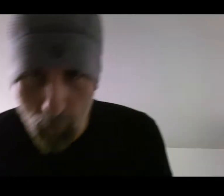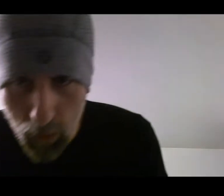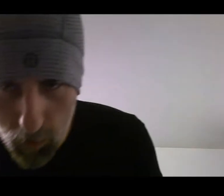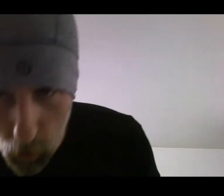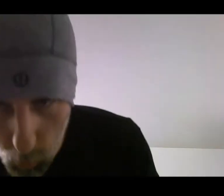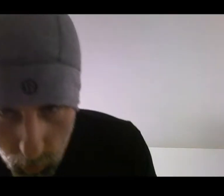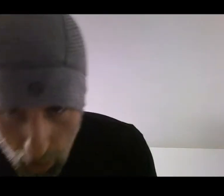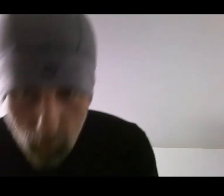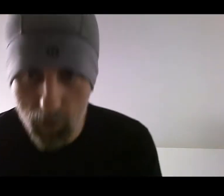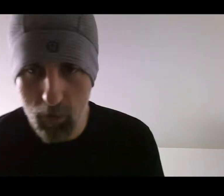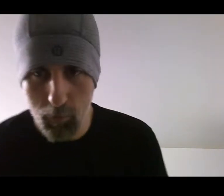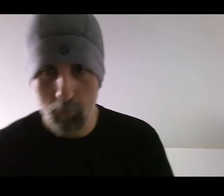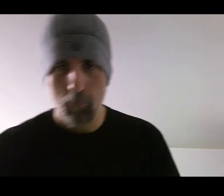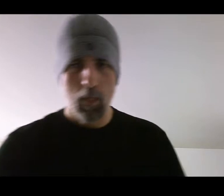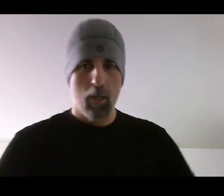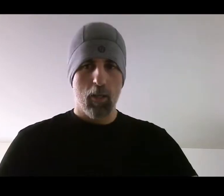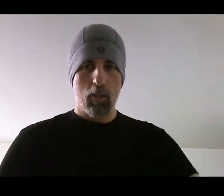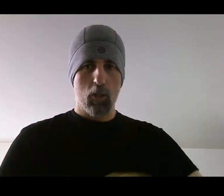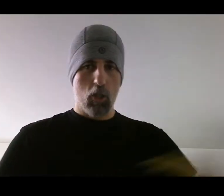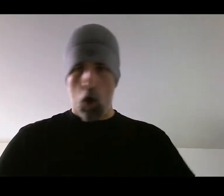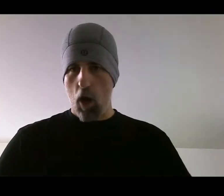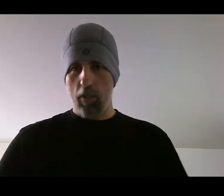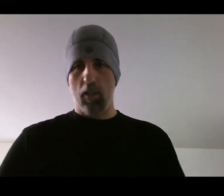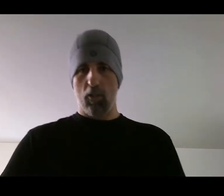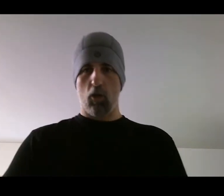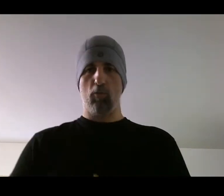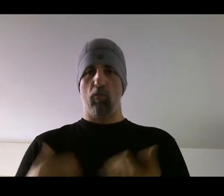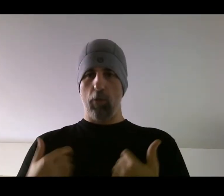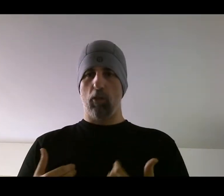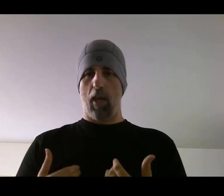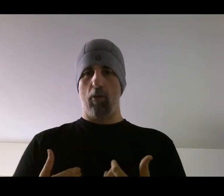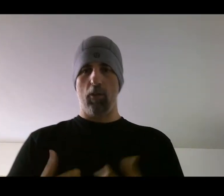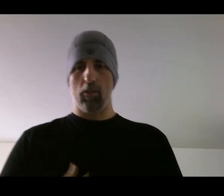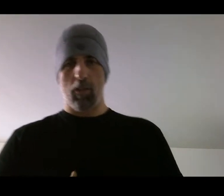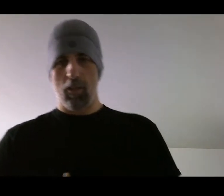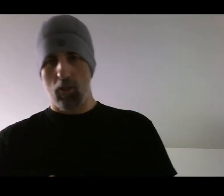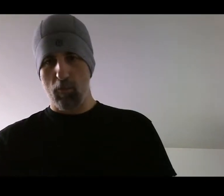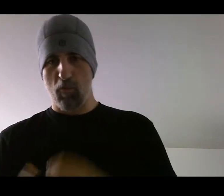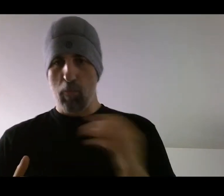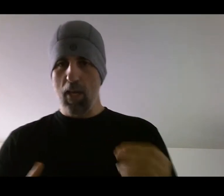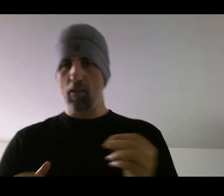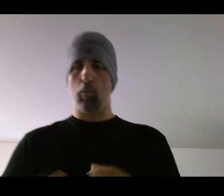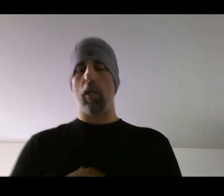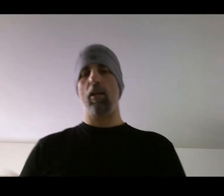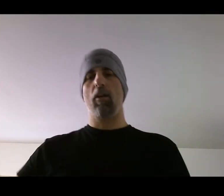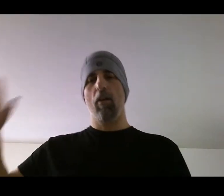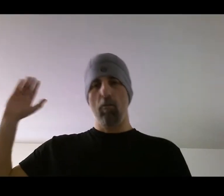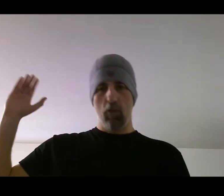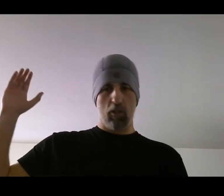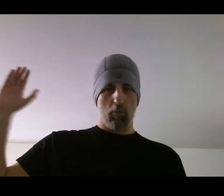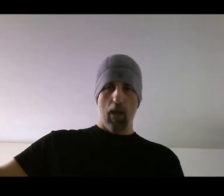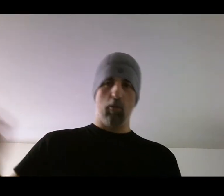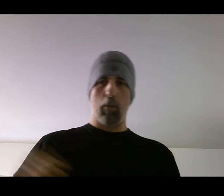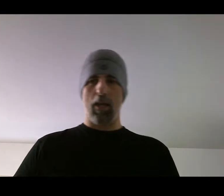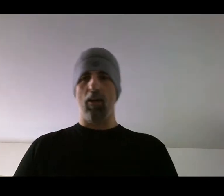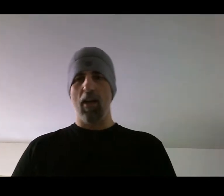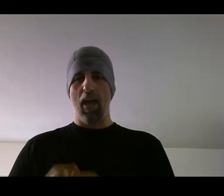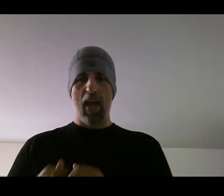So counter system gone in terms of real counters in terms of me as a player versus my other player and